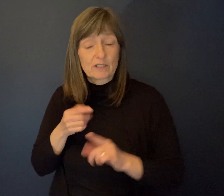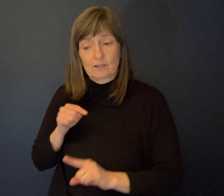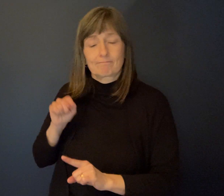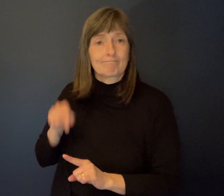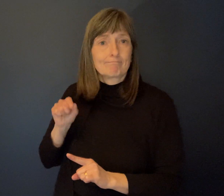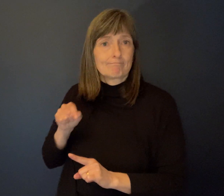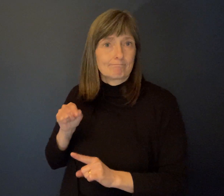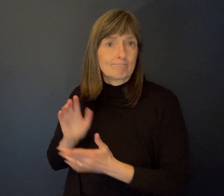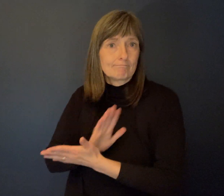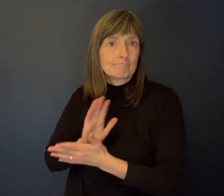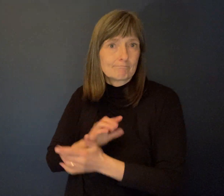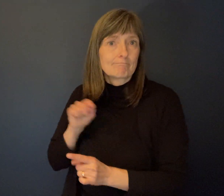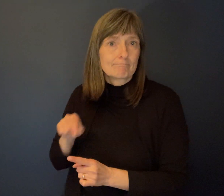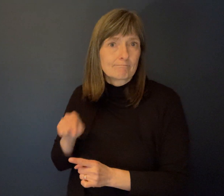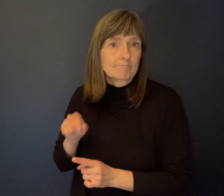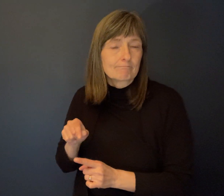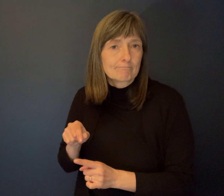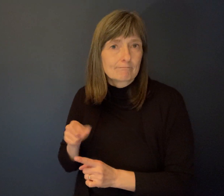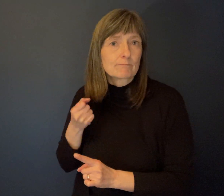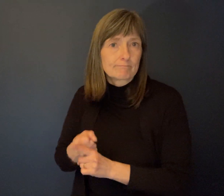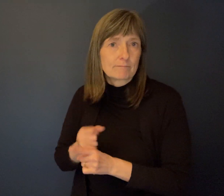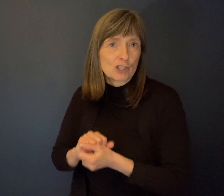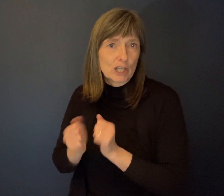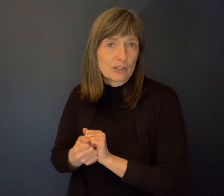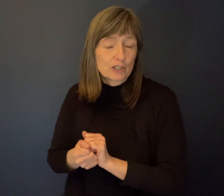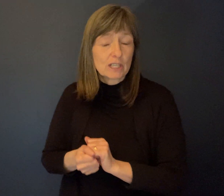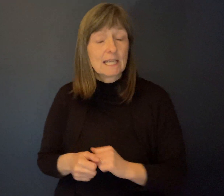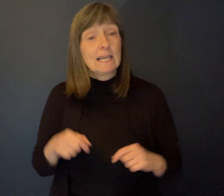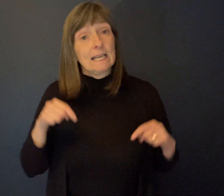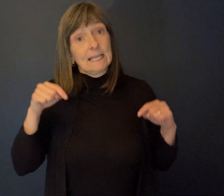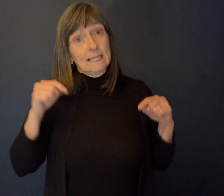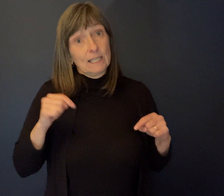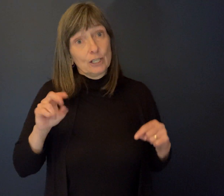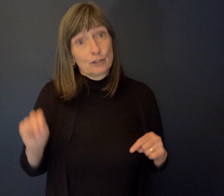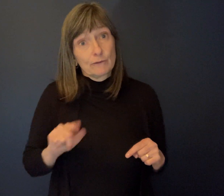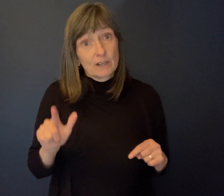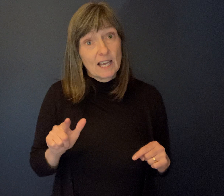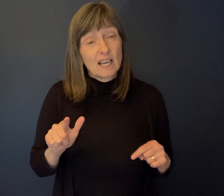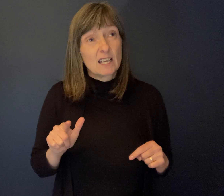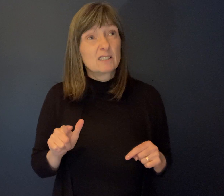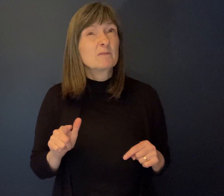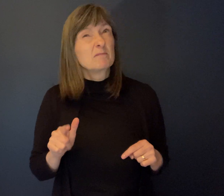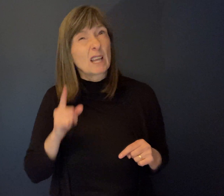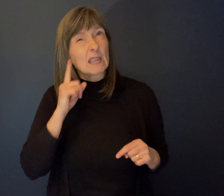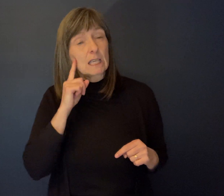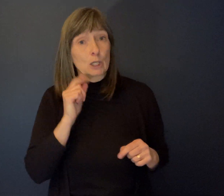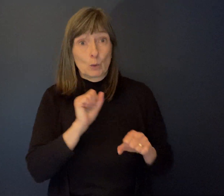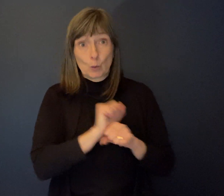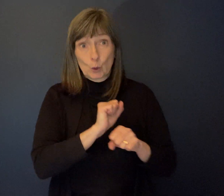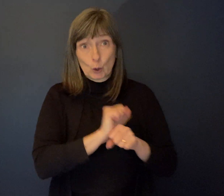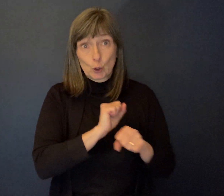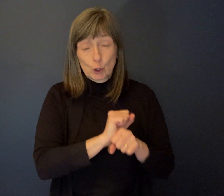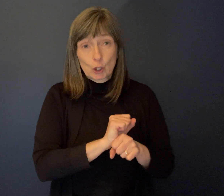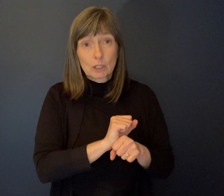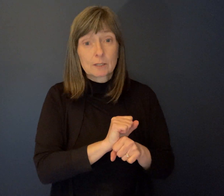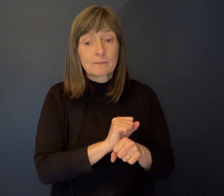significantly changed within our province. When I look at employment, I think one of the things that really created change was the 1987